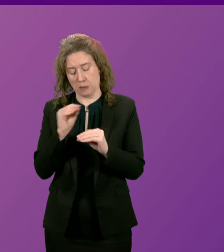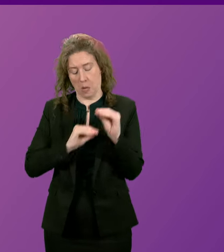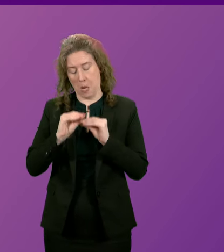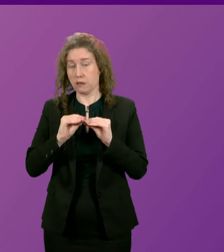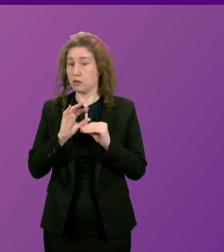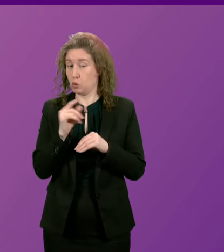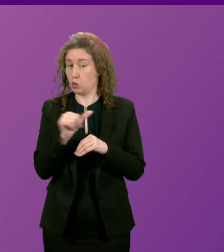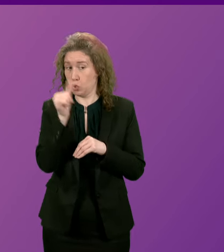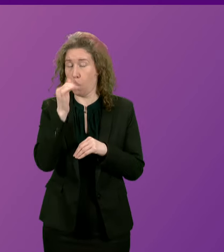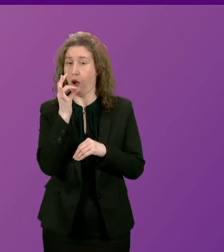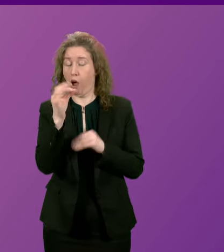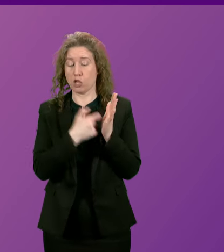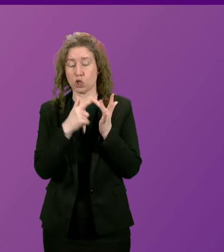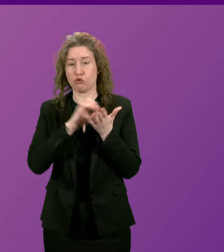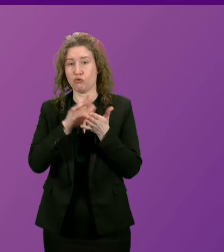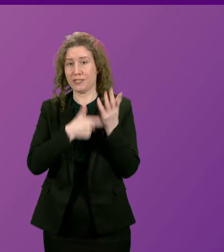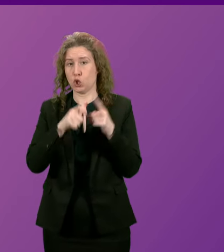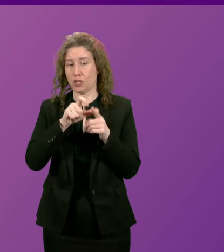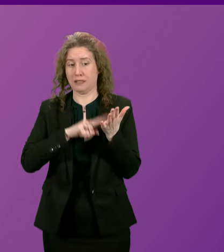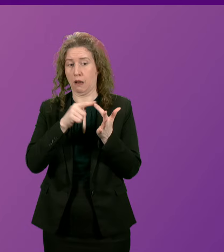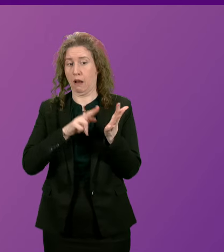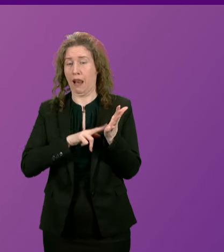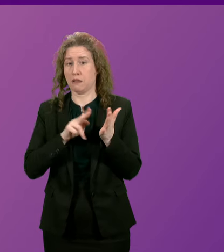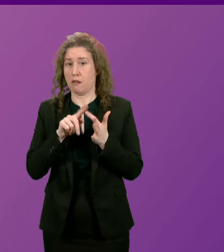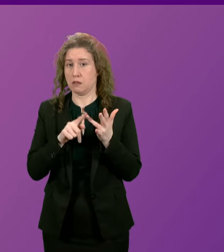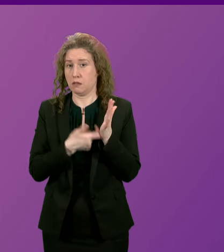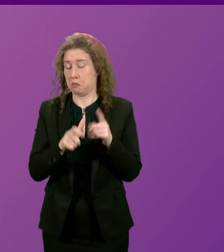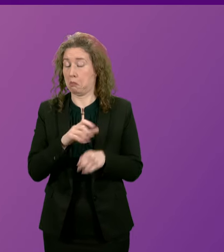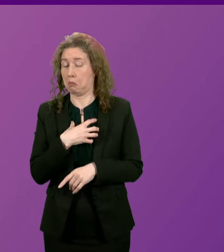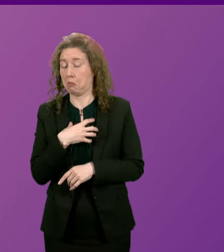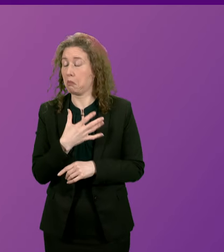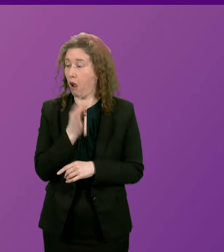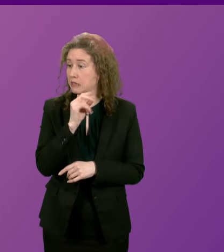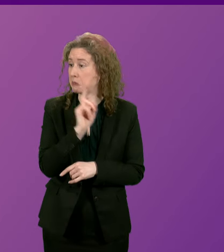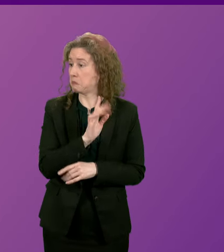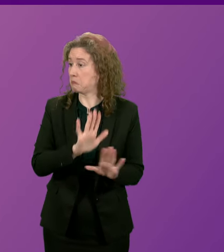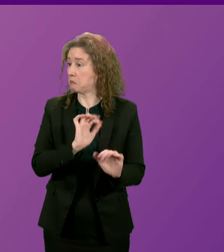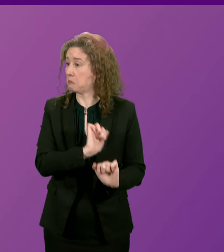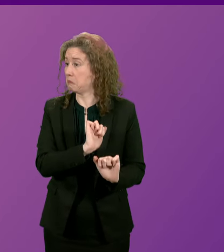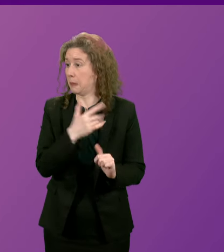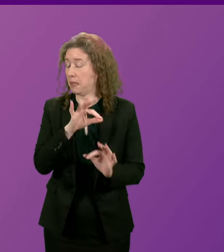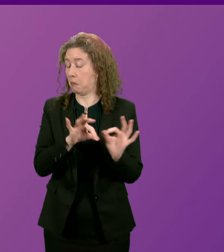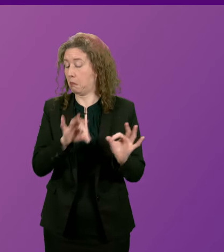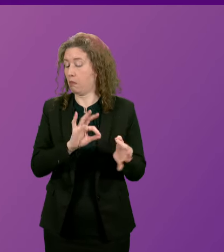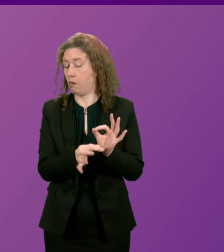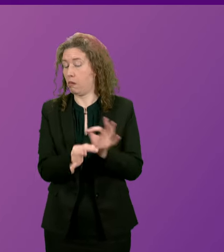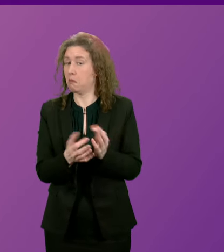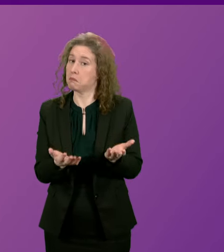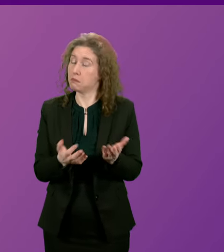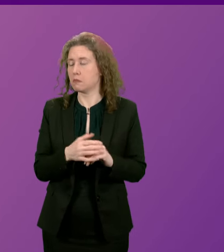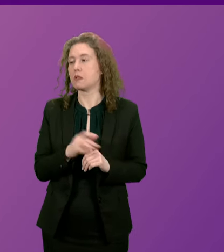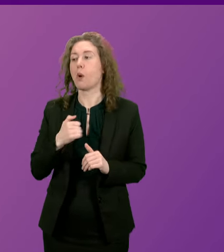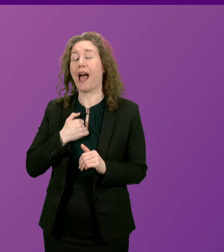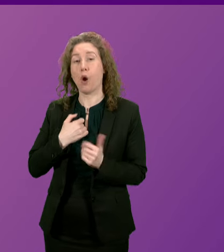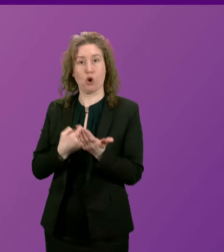Richard Leonard about what he did about leadership. Stitch-ups, Presiding officer. Our record has